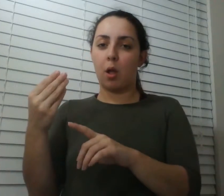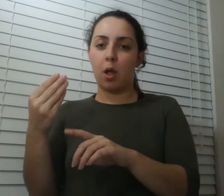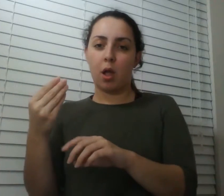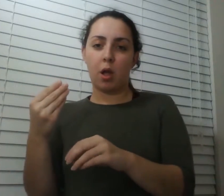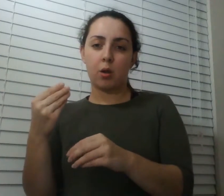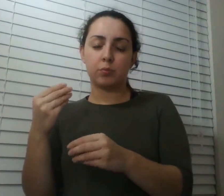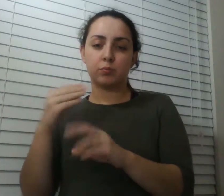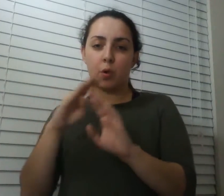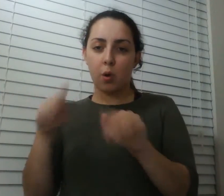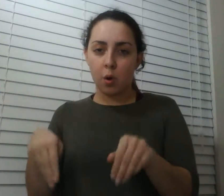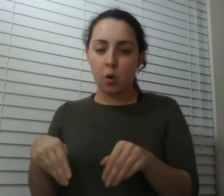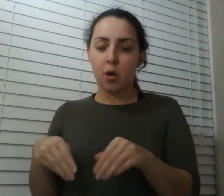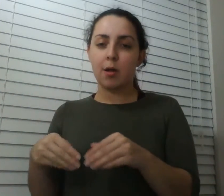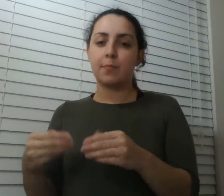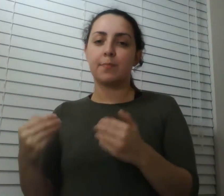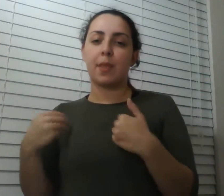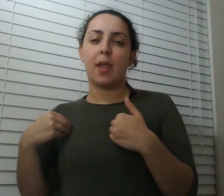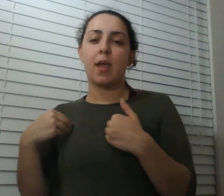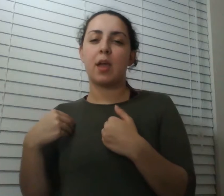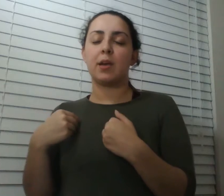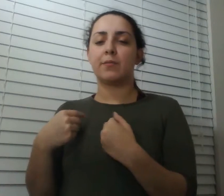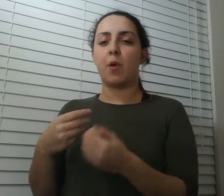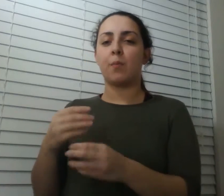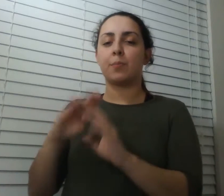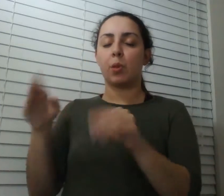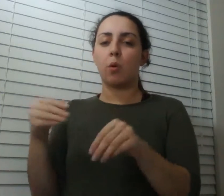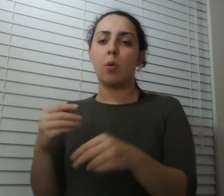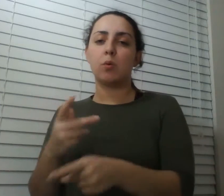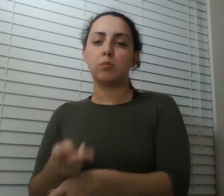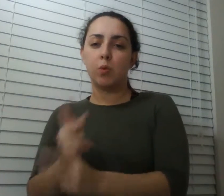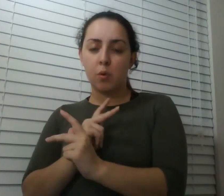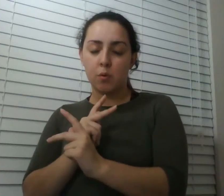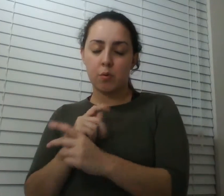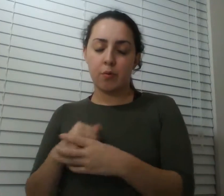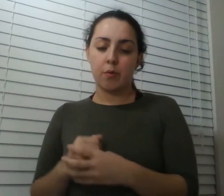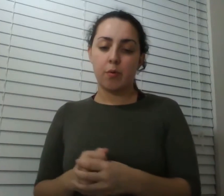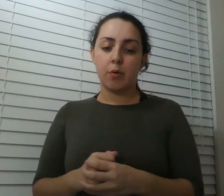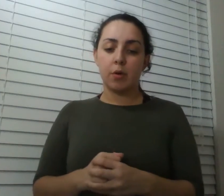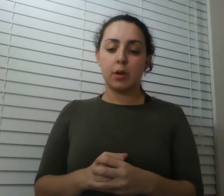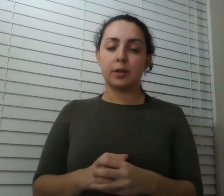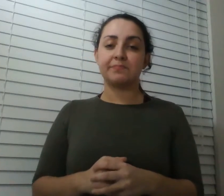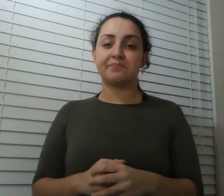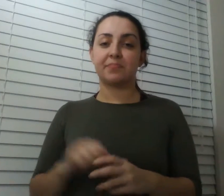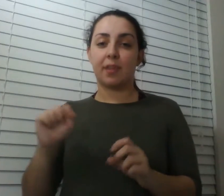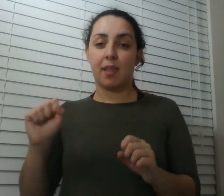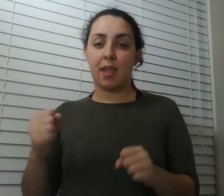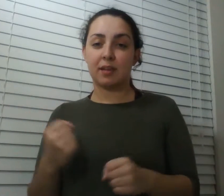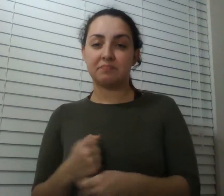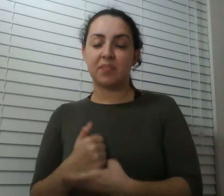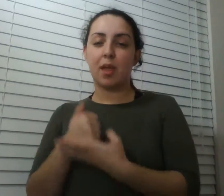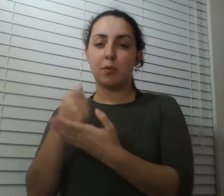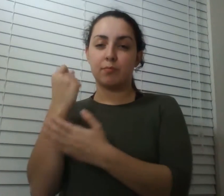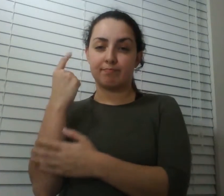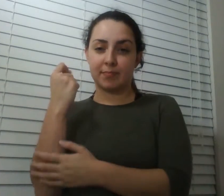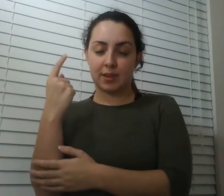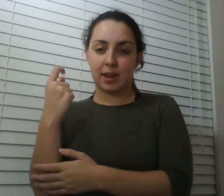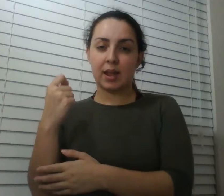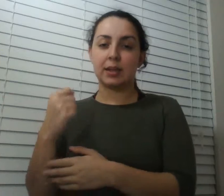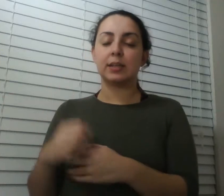with rocket mortgage you can apply simply and understand fully so you can mortgage confidently get started go to rocket mortgage